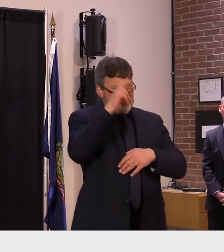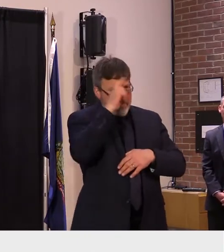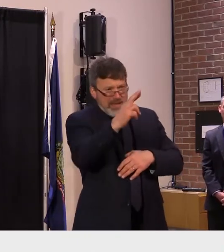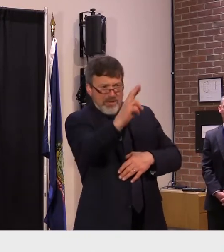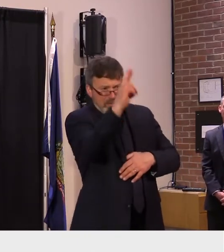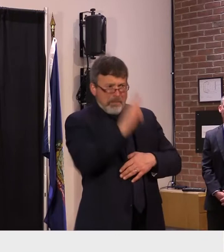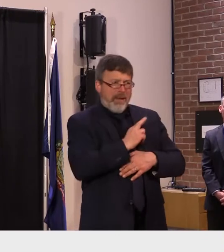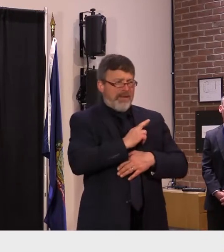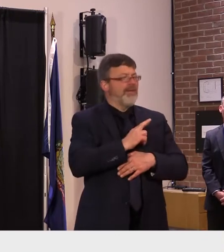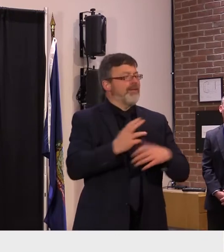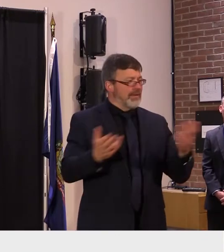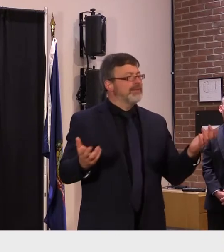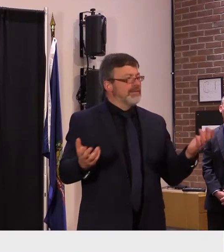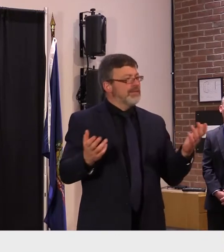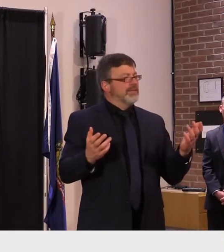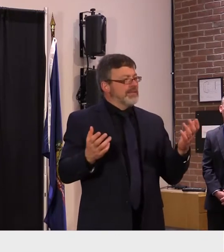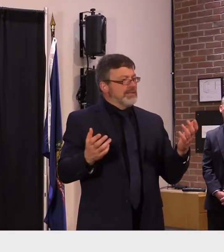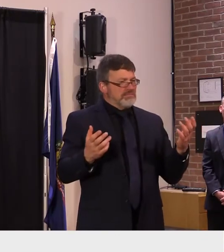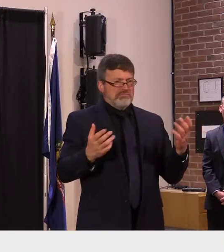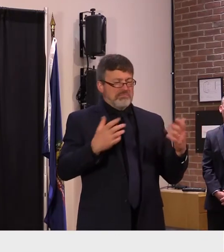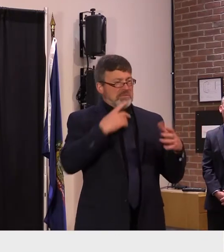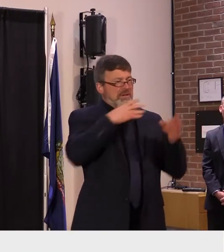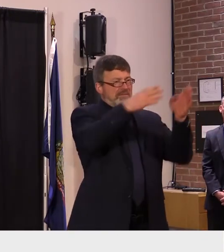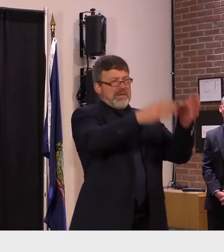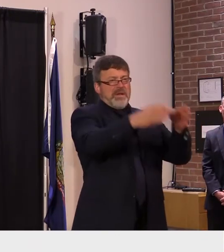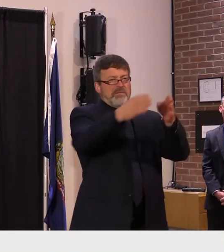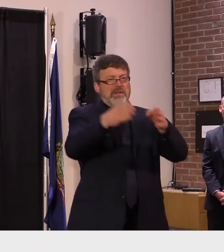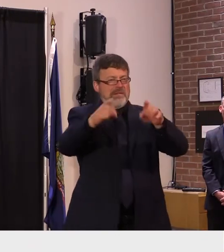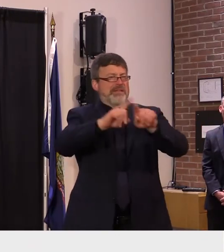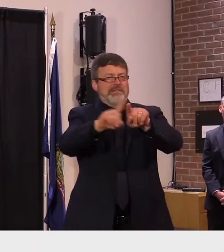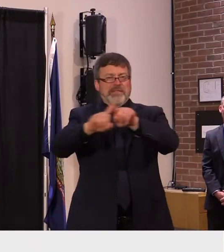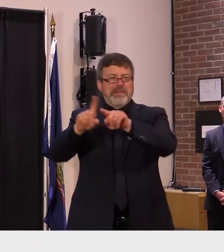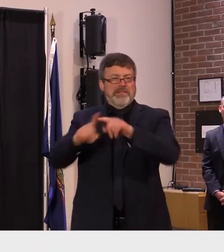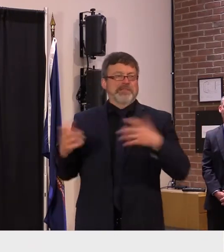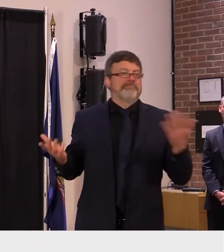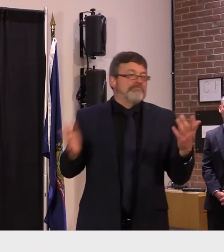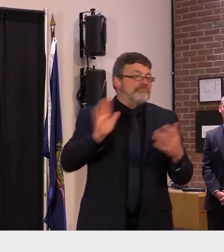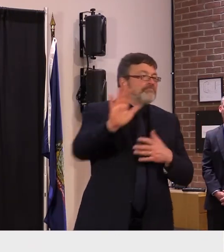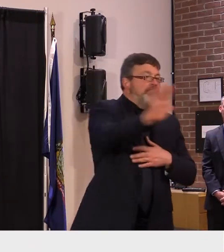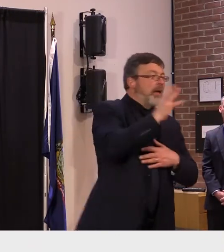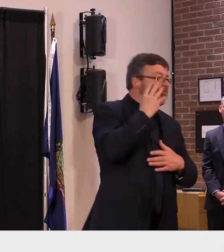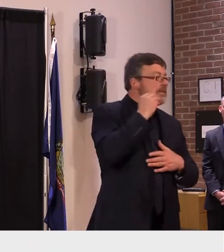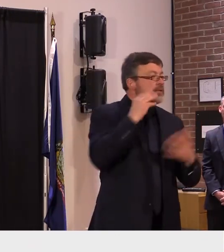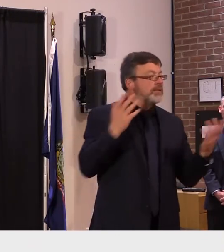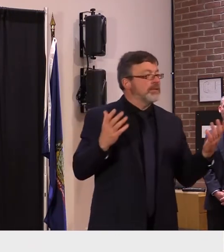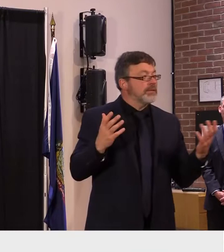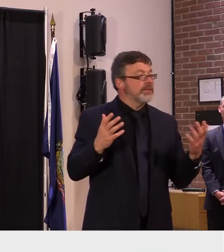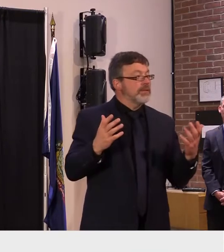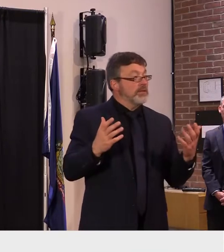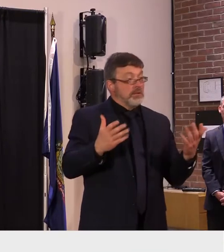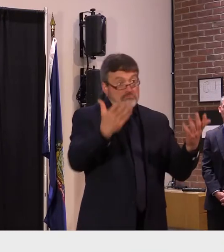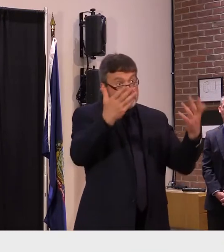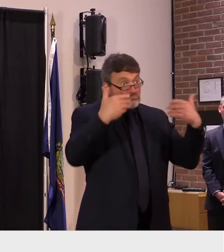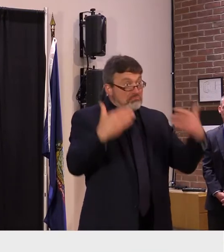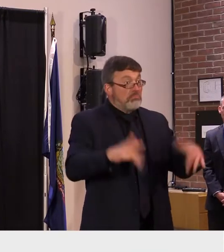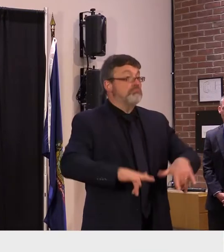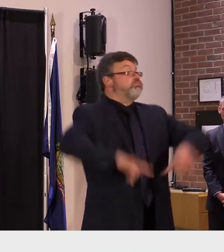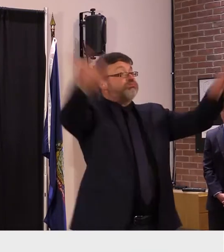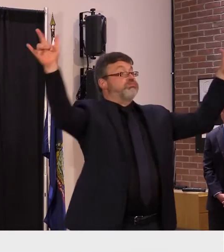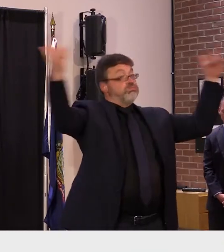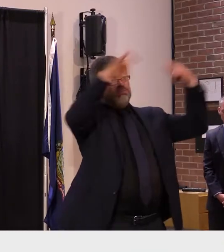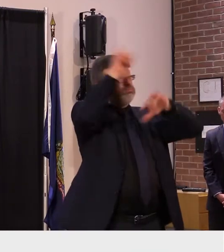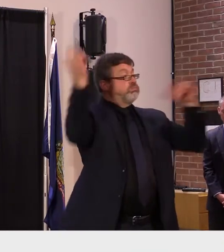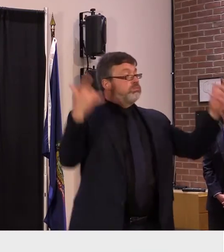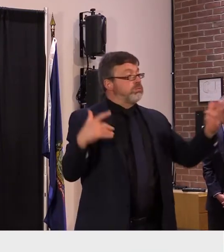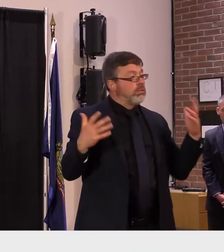this point and person b at this point and person c is maybe never leaving the house and we just have to sort of work with each other in that